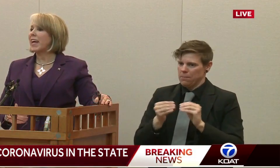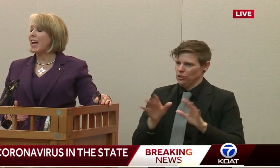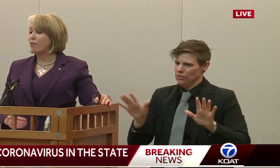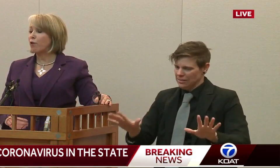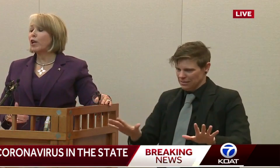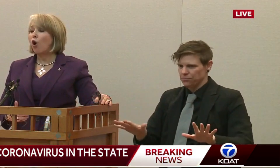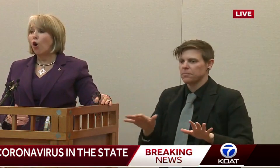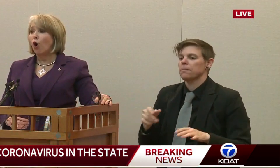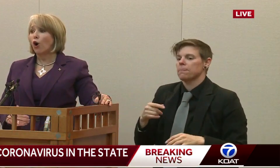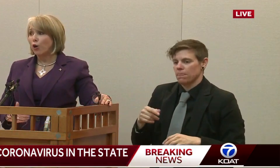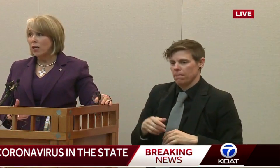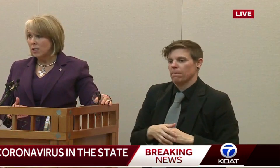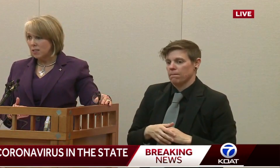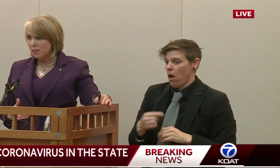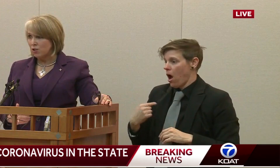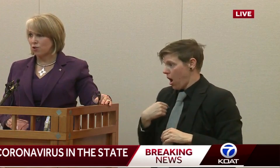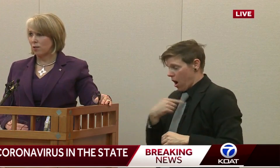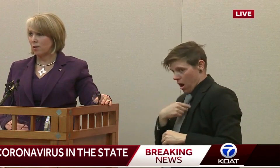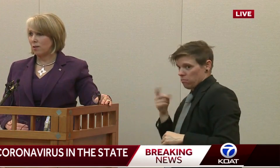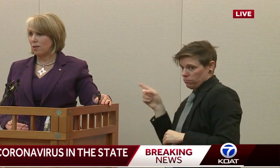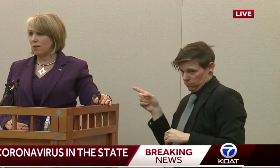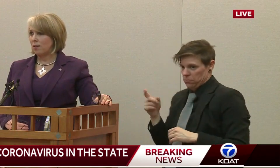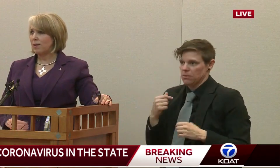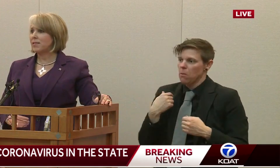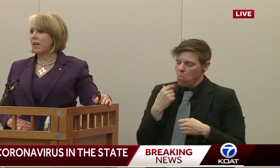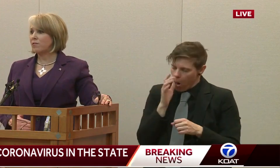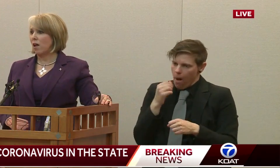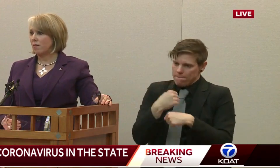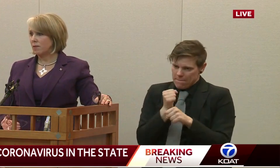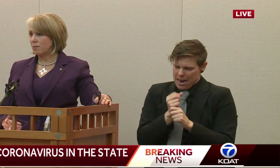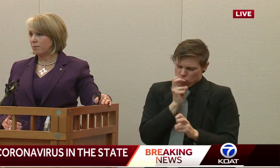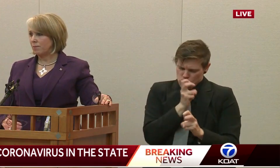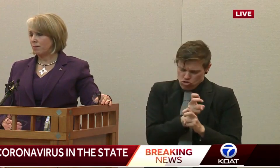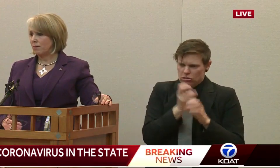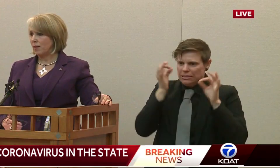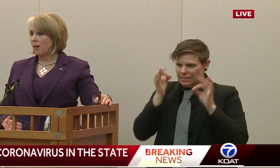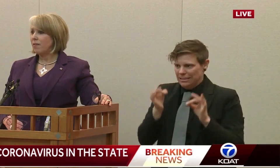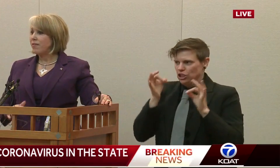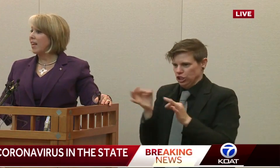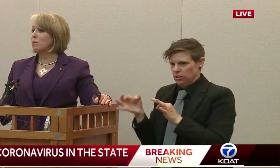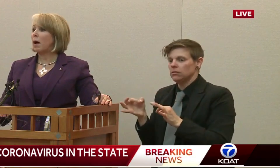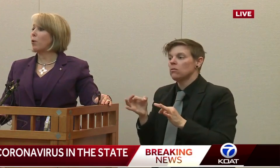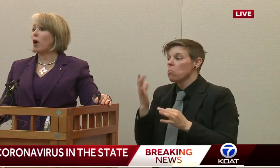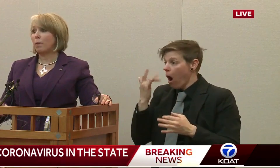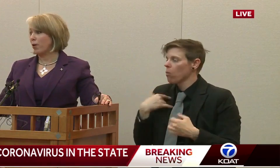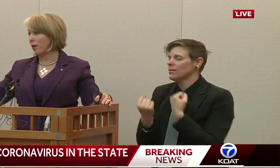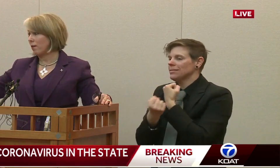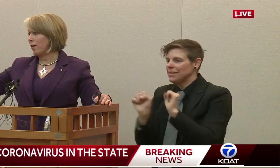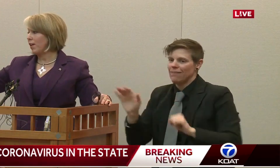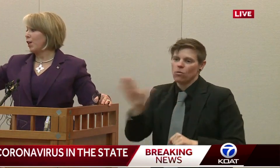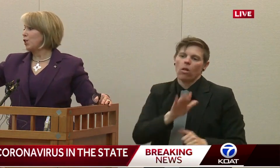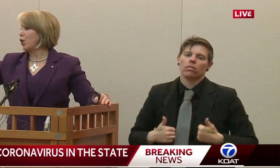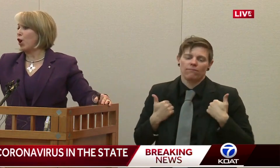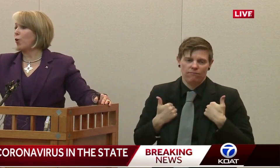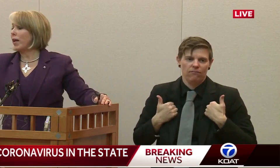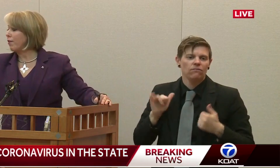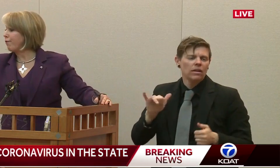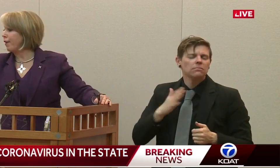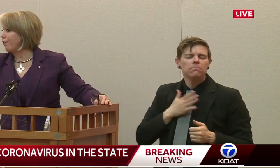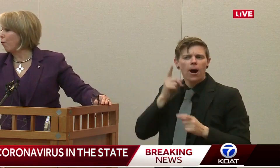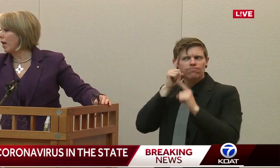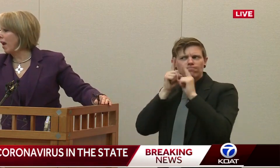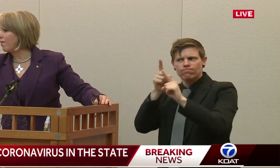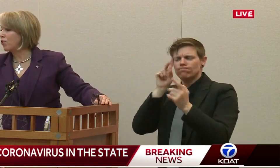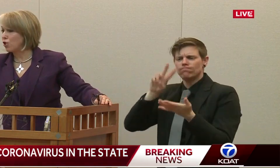prepared to make every hard decision that saves lives. That's my barometer here. So